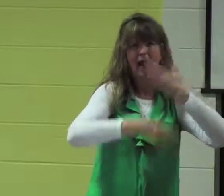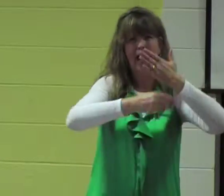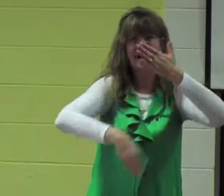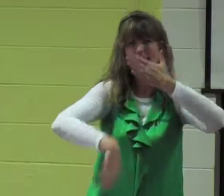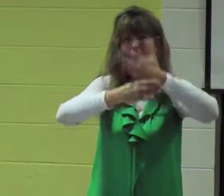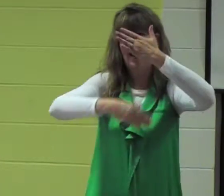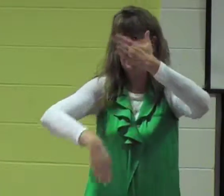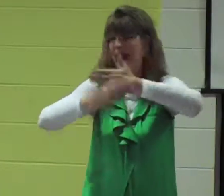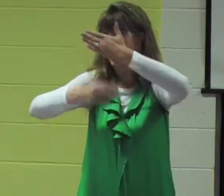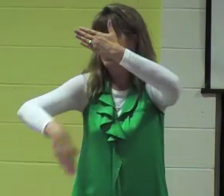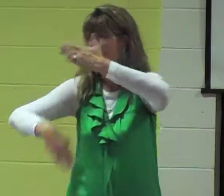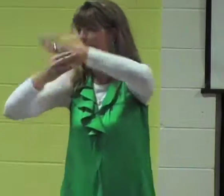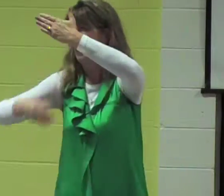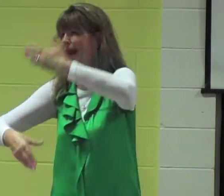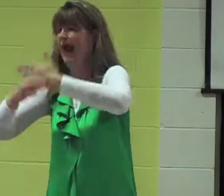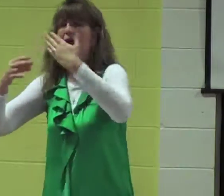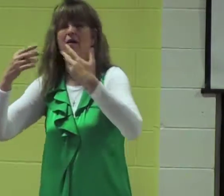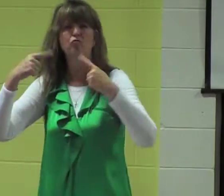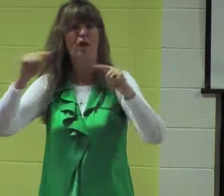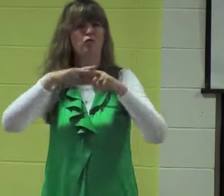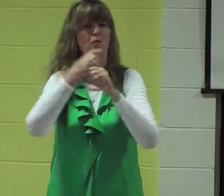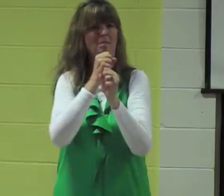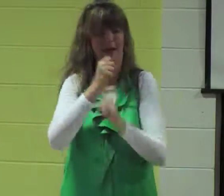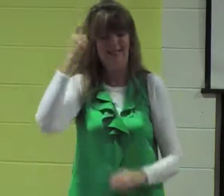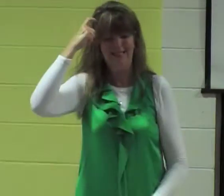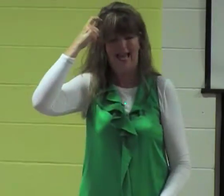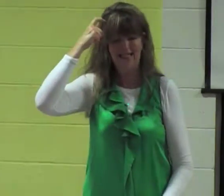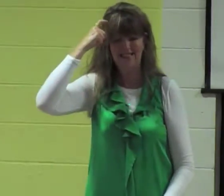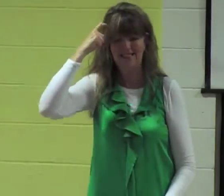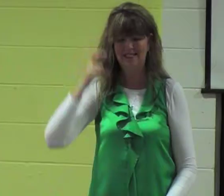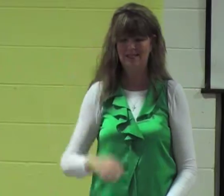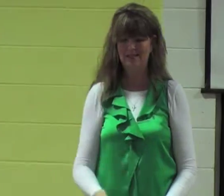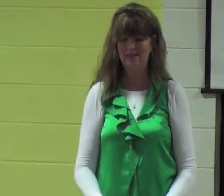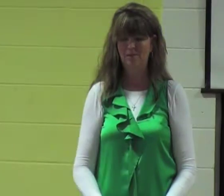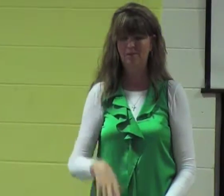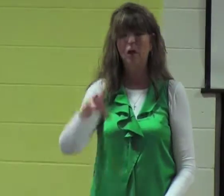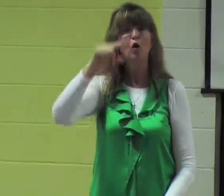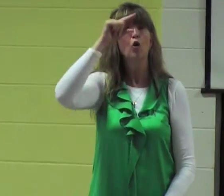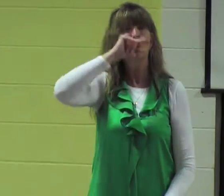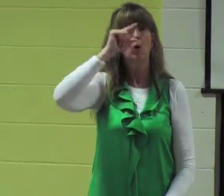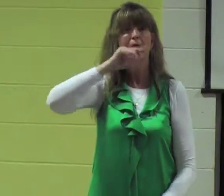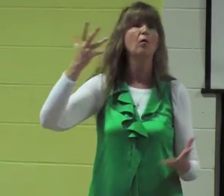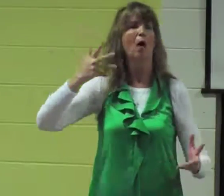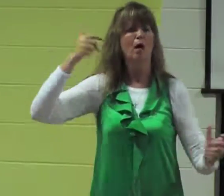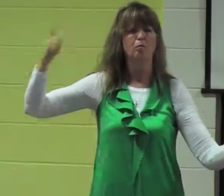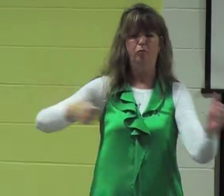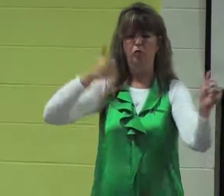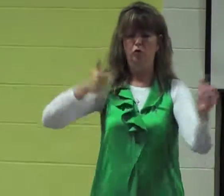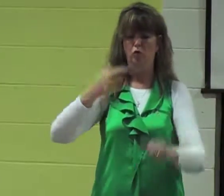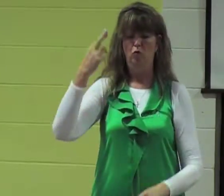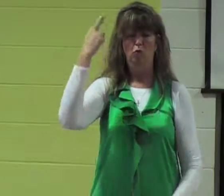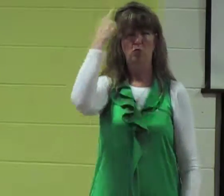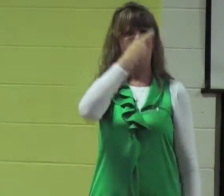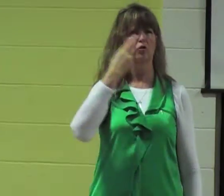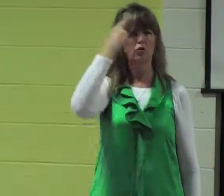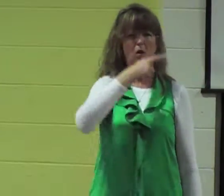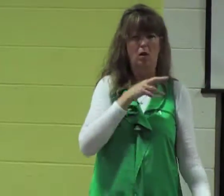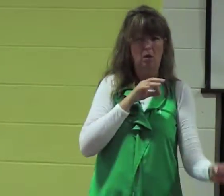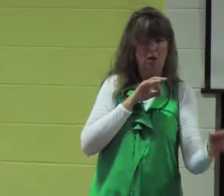and that they would add things to try to make sense to them. The